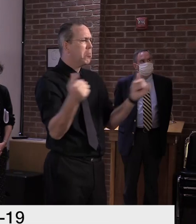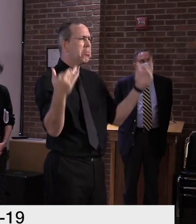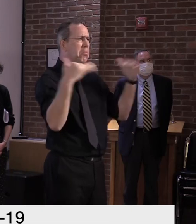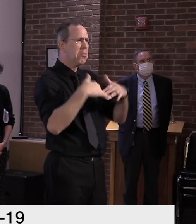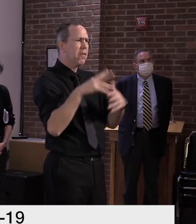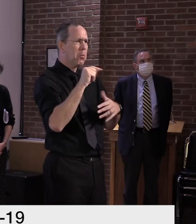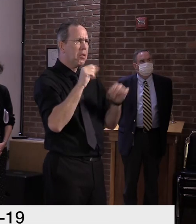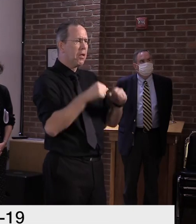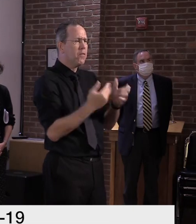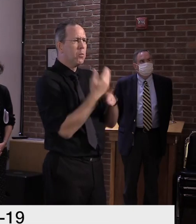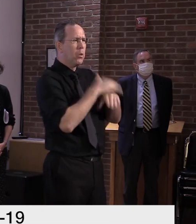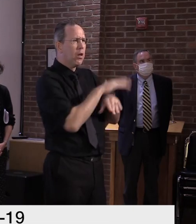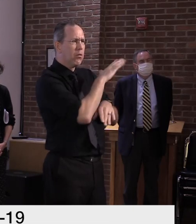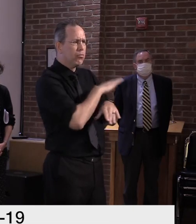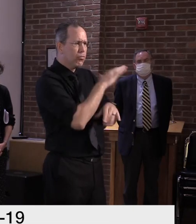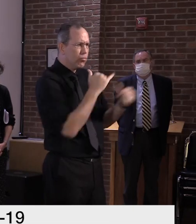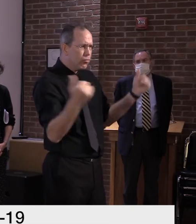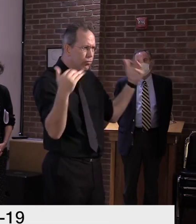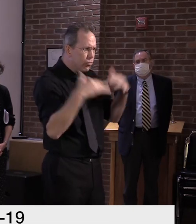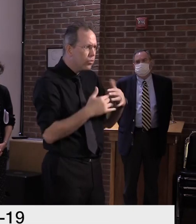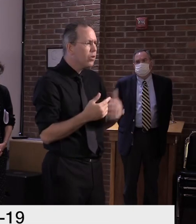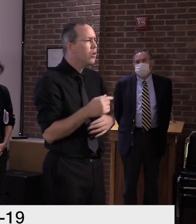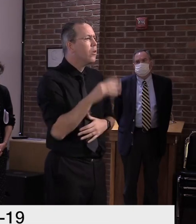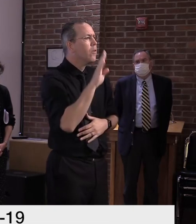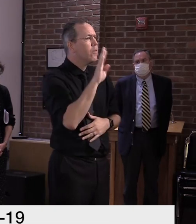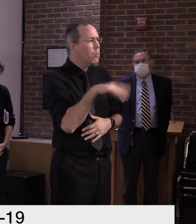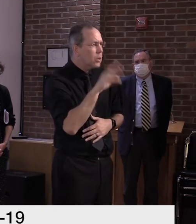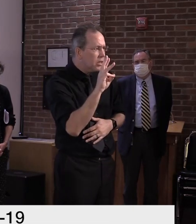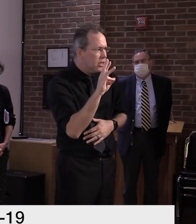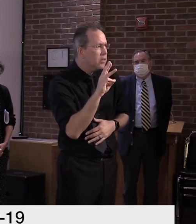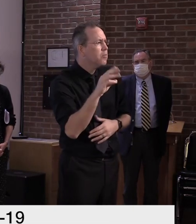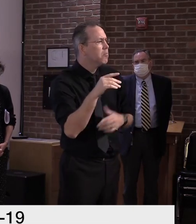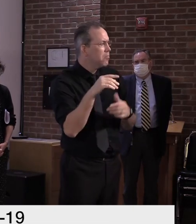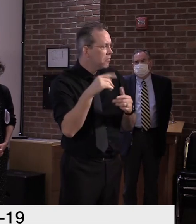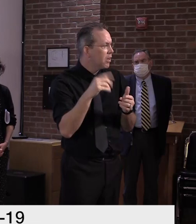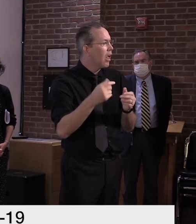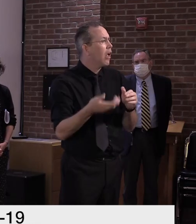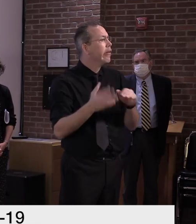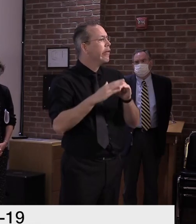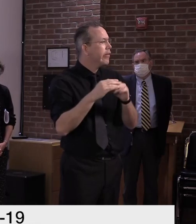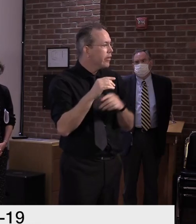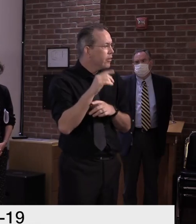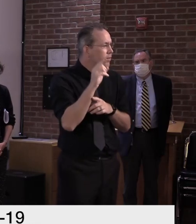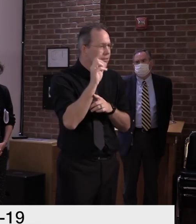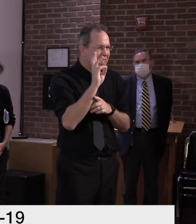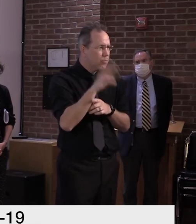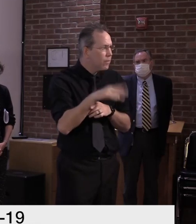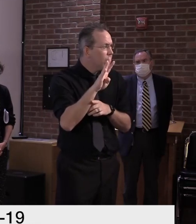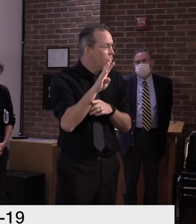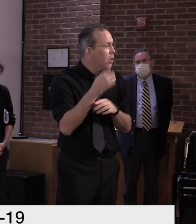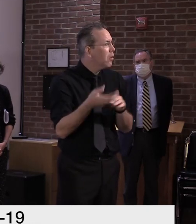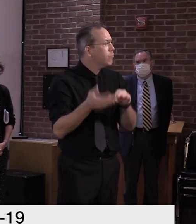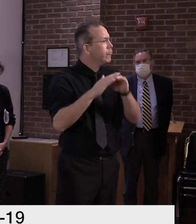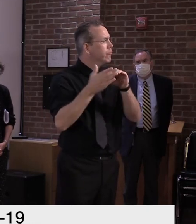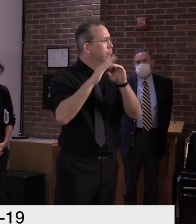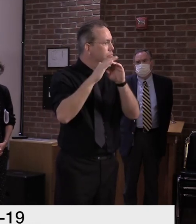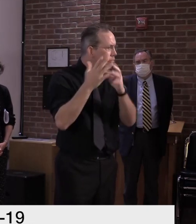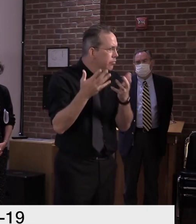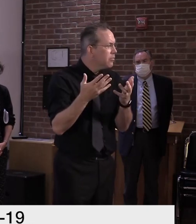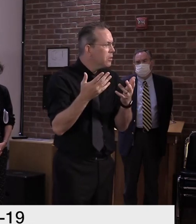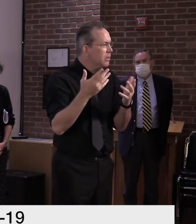4.6 million, then went up again to about 6.4 million before pretty much staying steady.